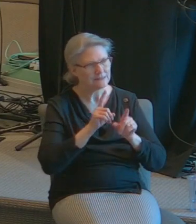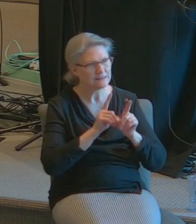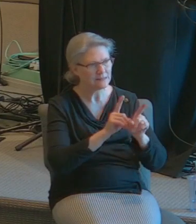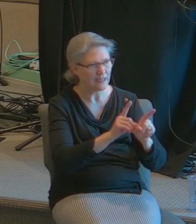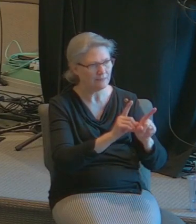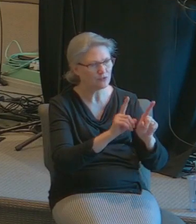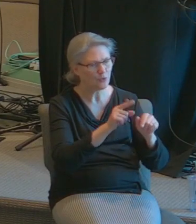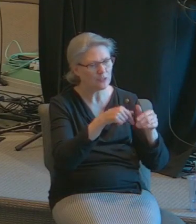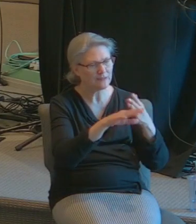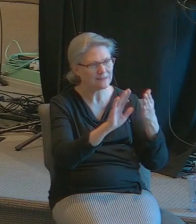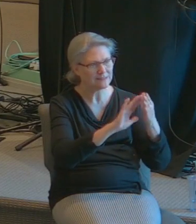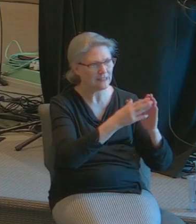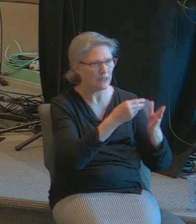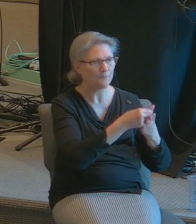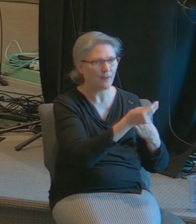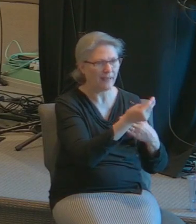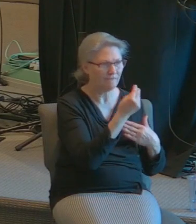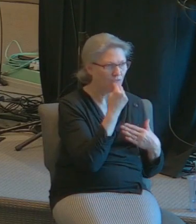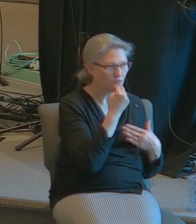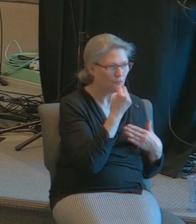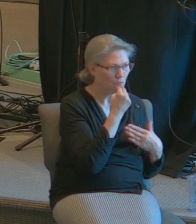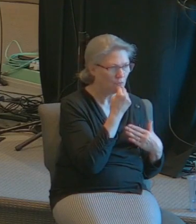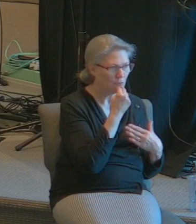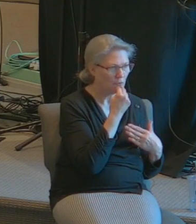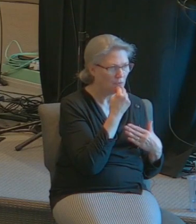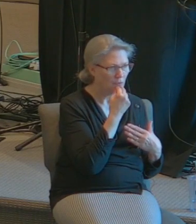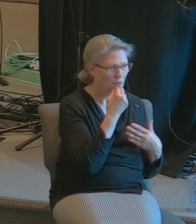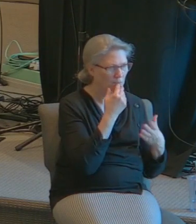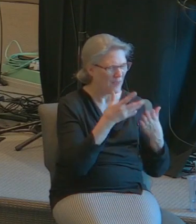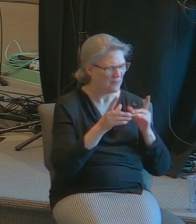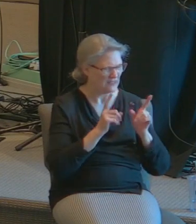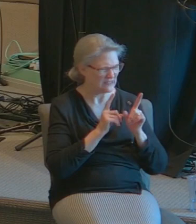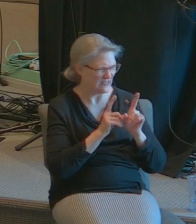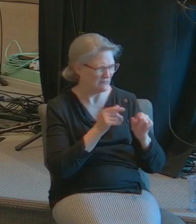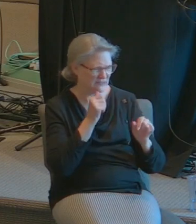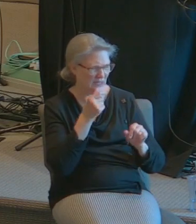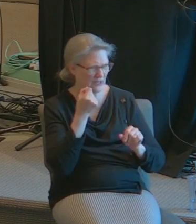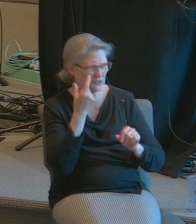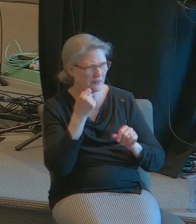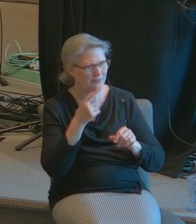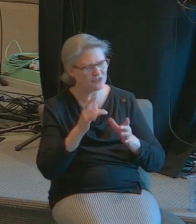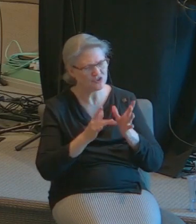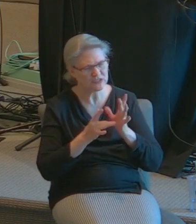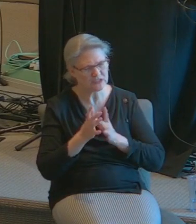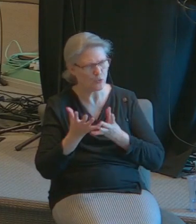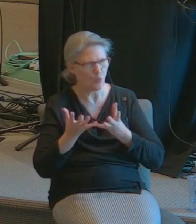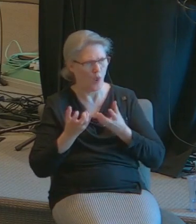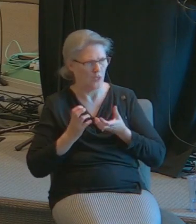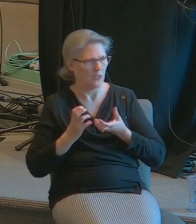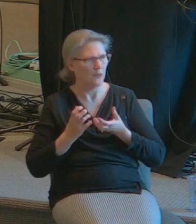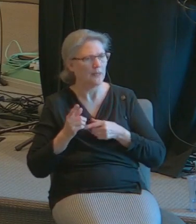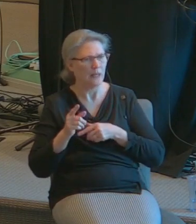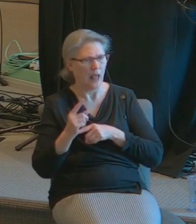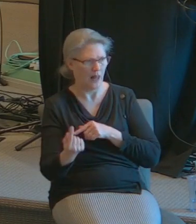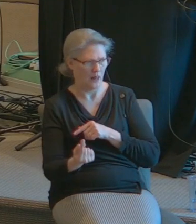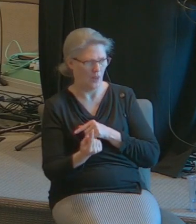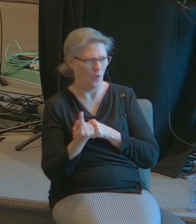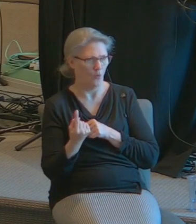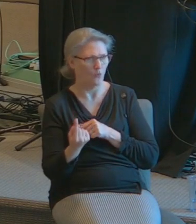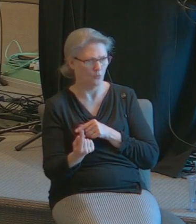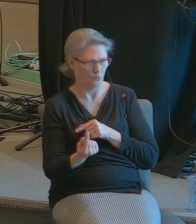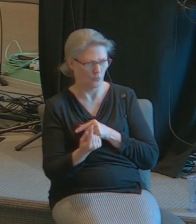maybe the disciples really didn't understand but Jesus had a ministry that he was going to